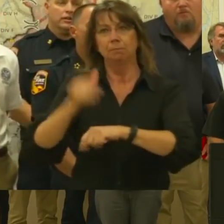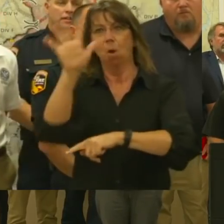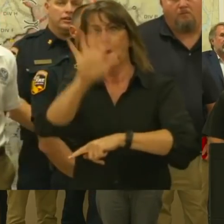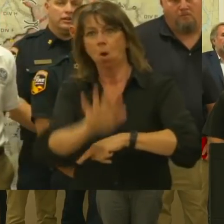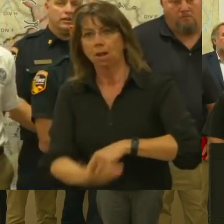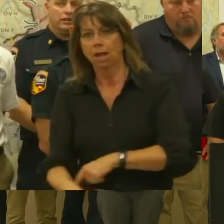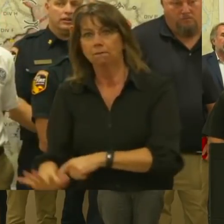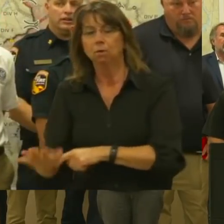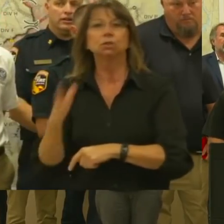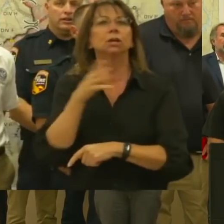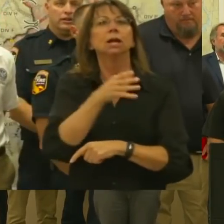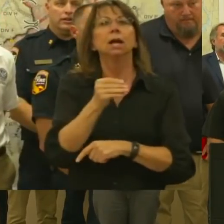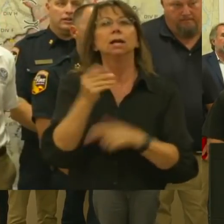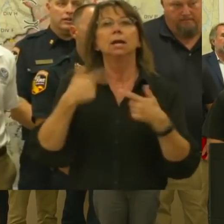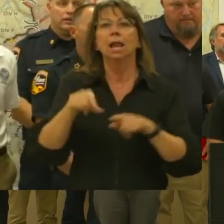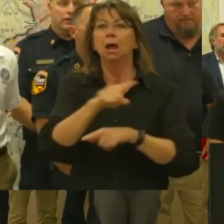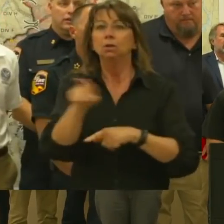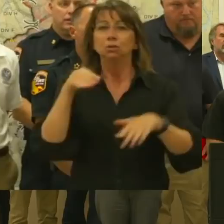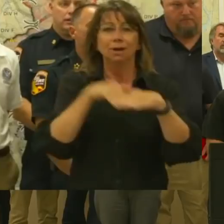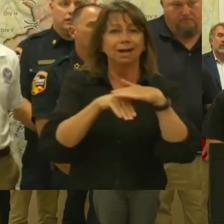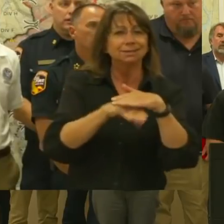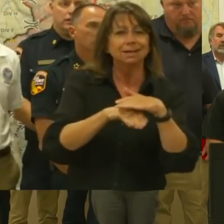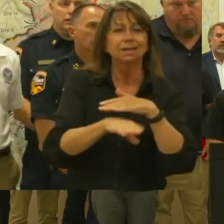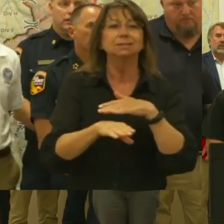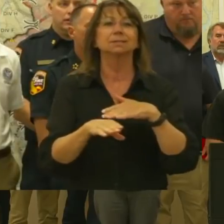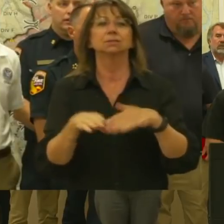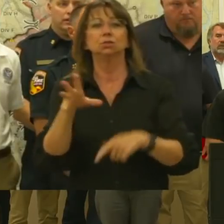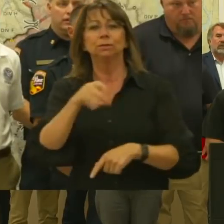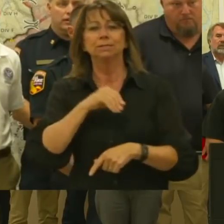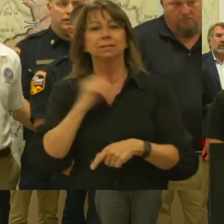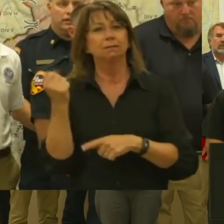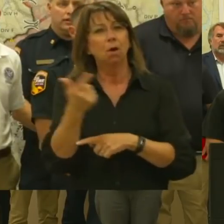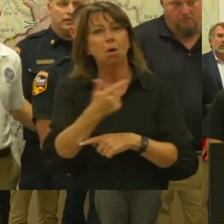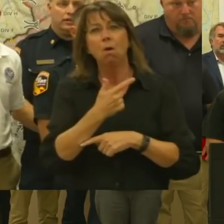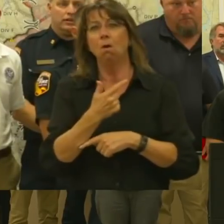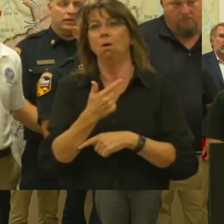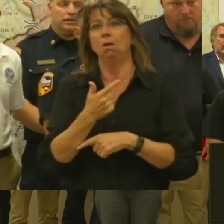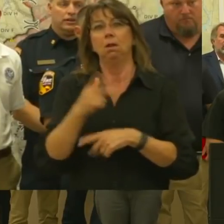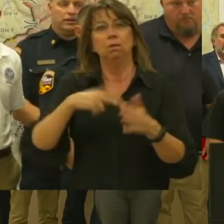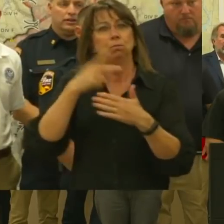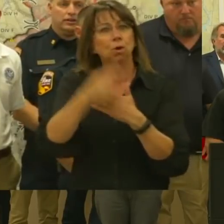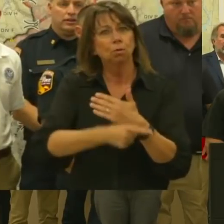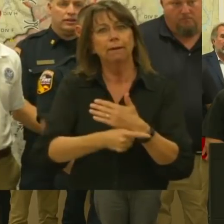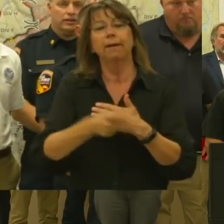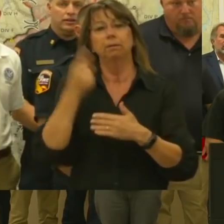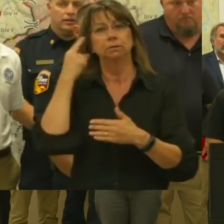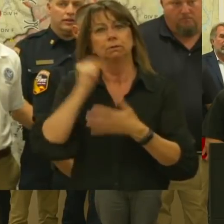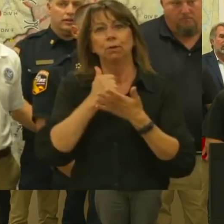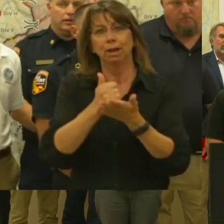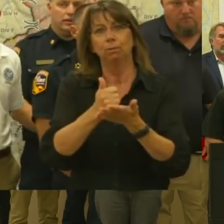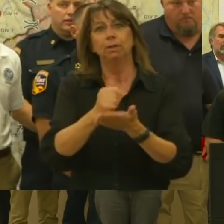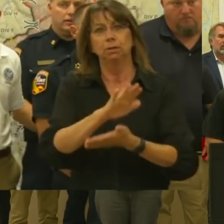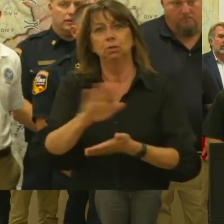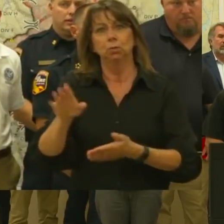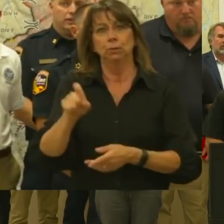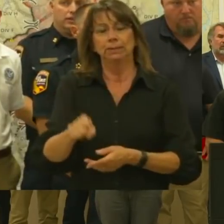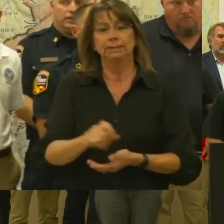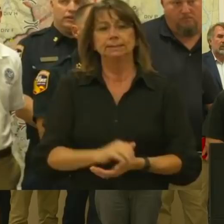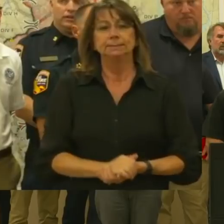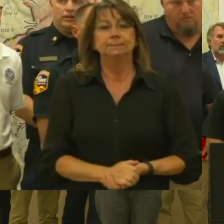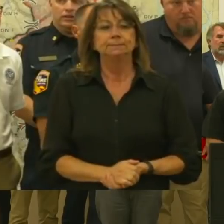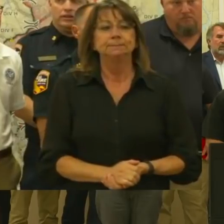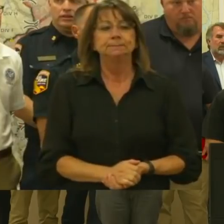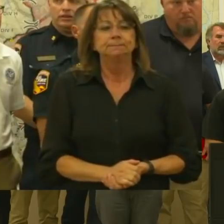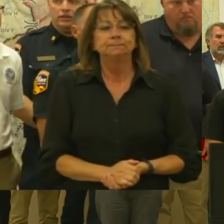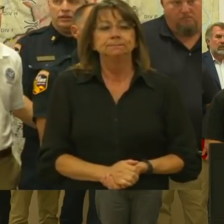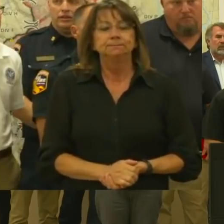access to all of the eligible programs that could help you in your individual need. So I'm